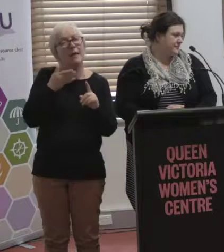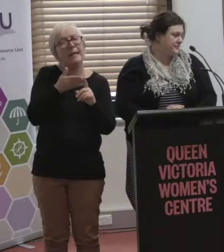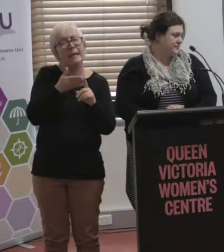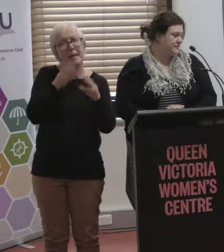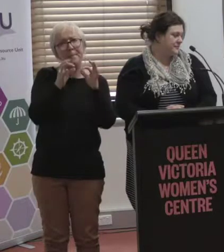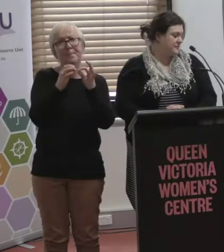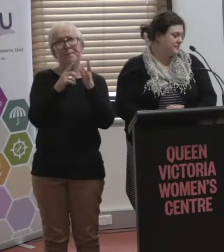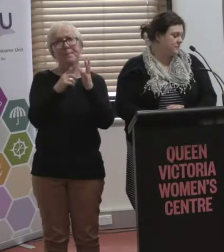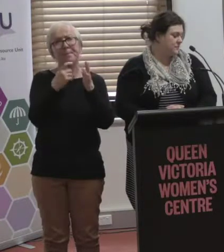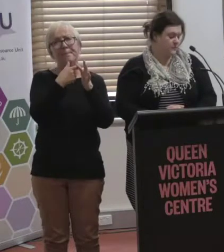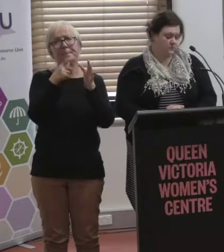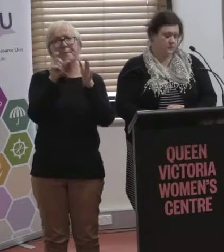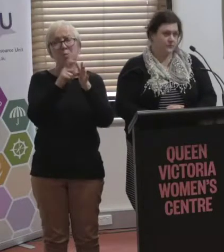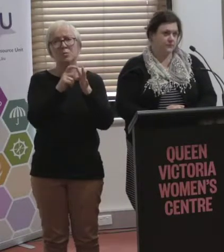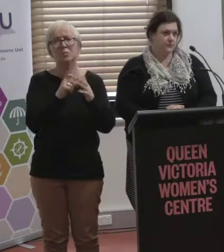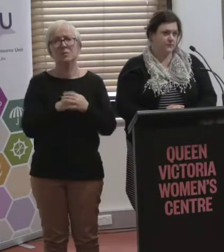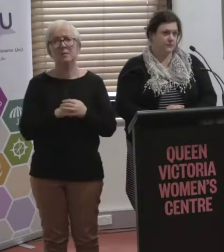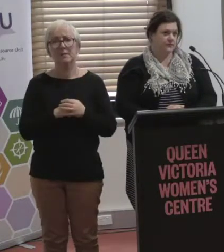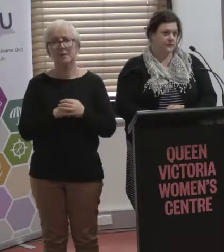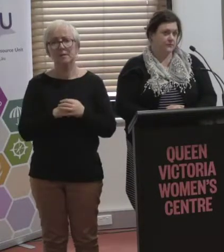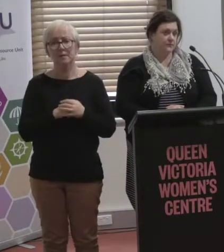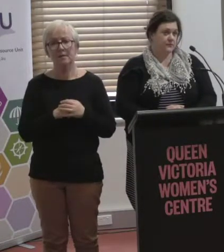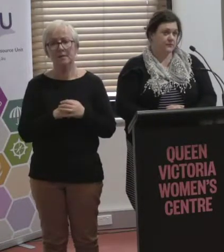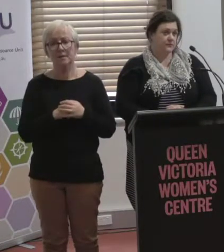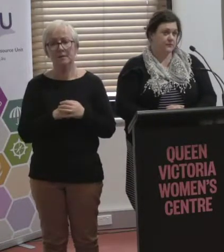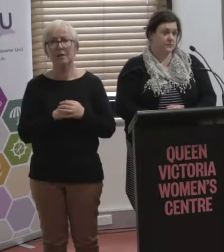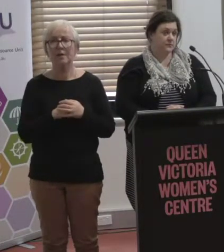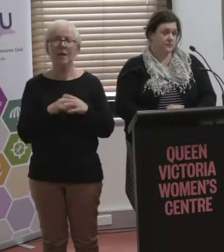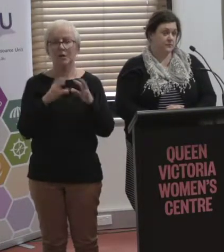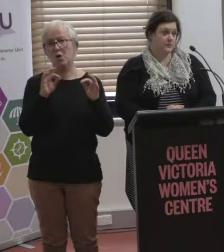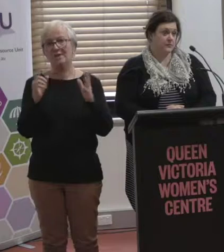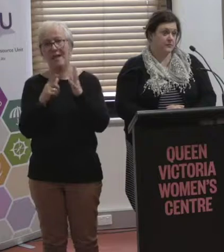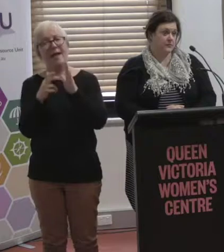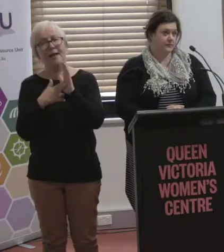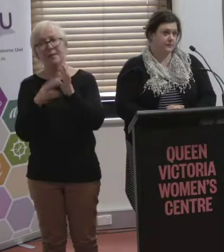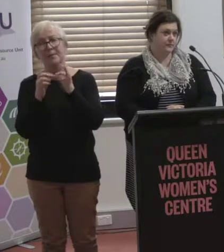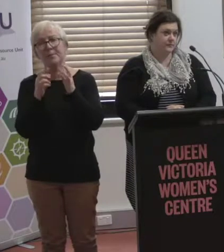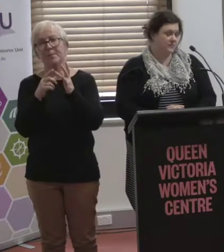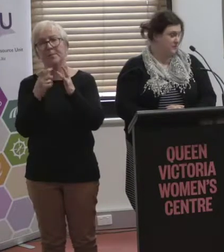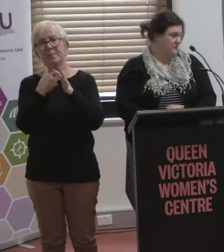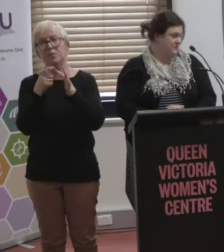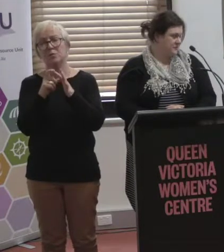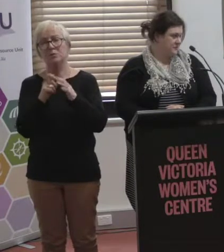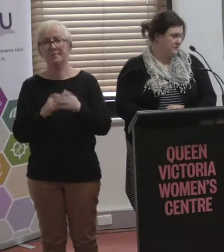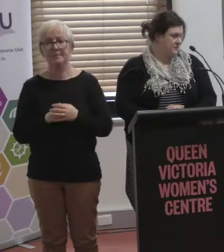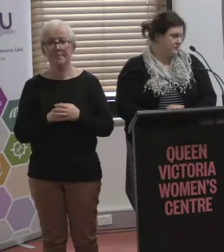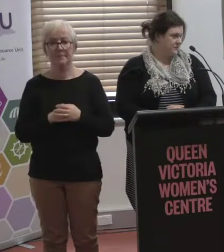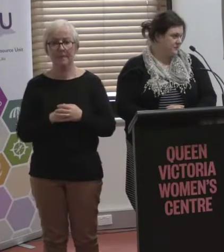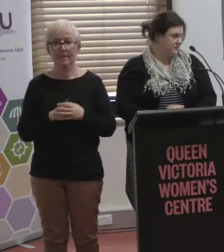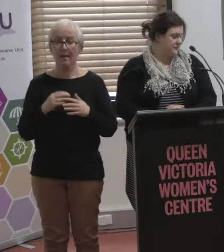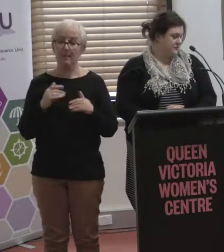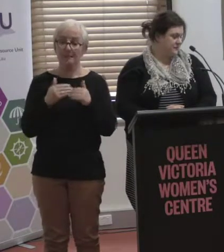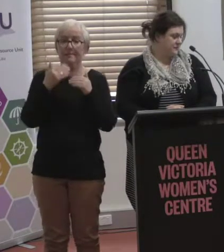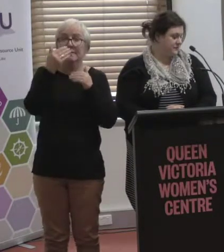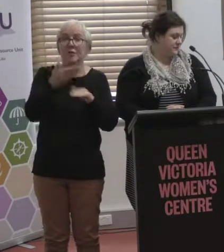certainly the program to use book services, not unbooked. But as we enter into the new